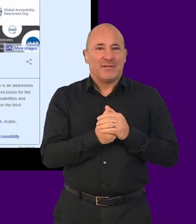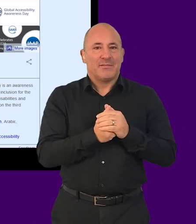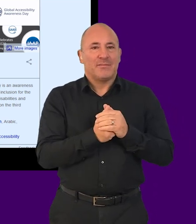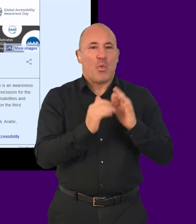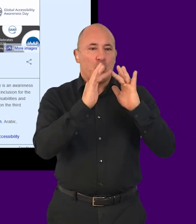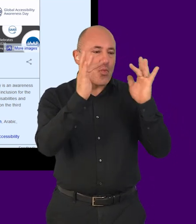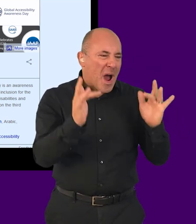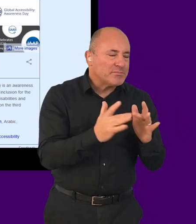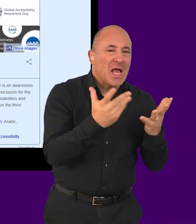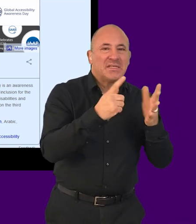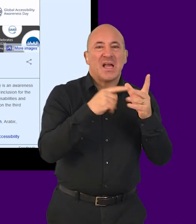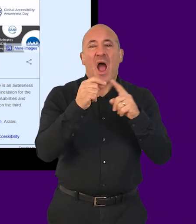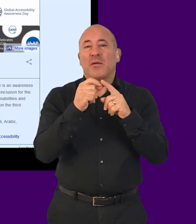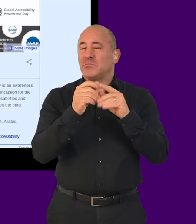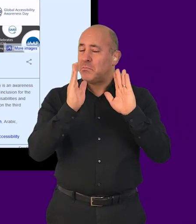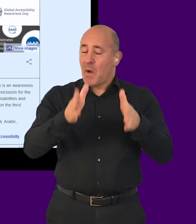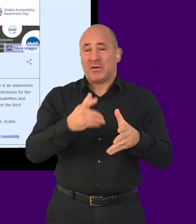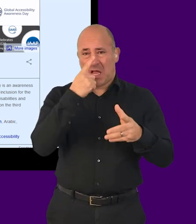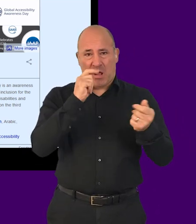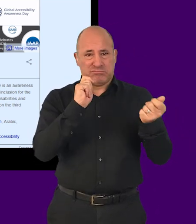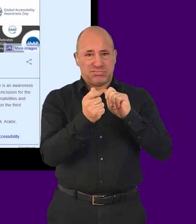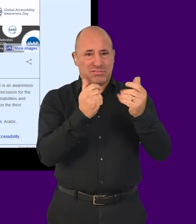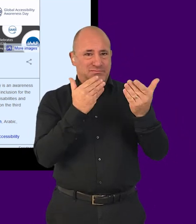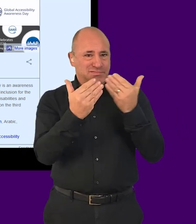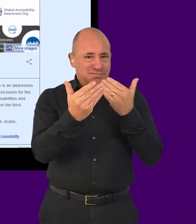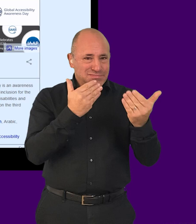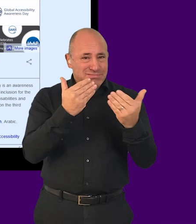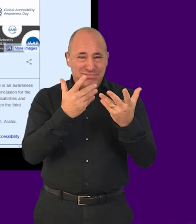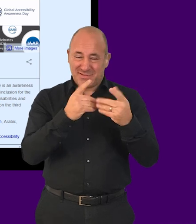Websites and apps must adapt and remain usable in all color schemes.